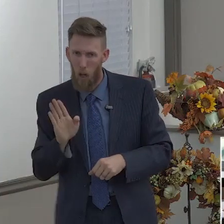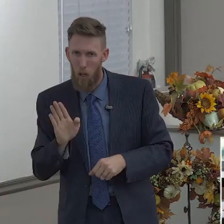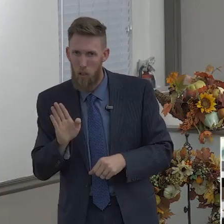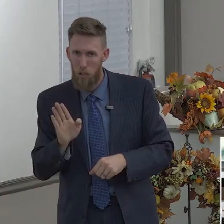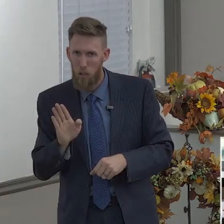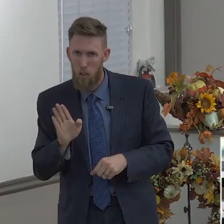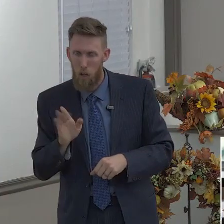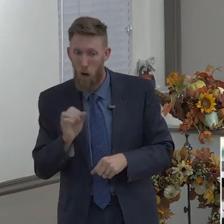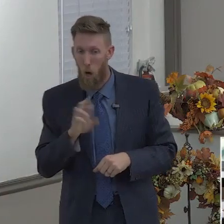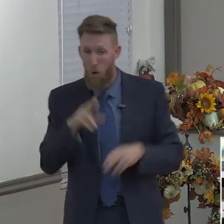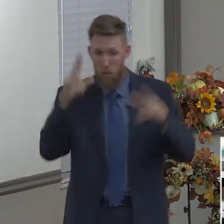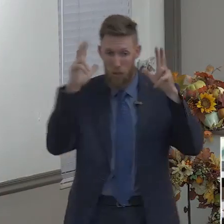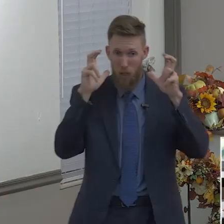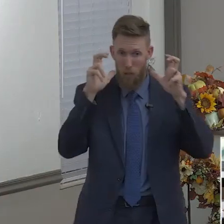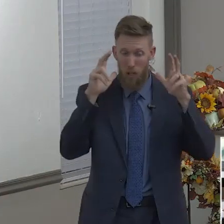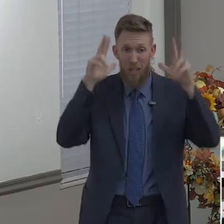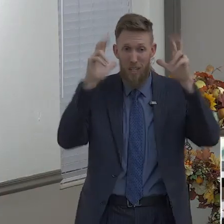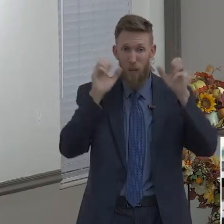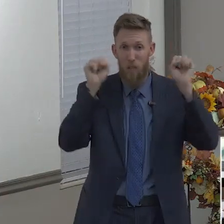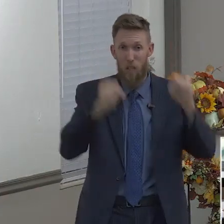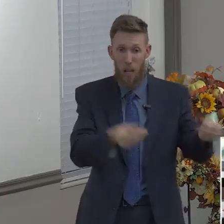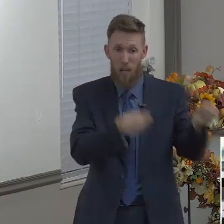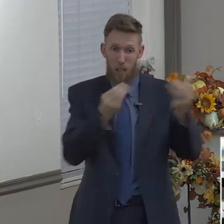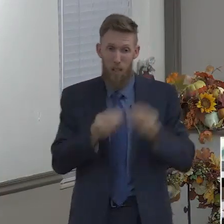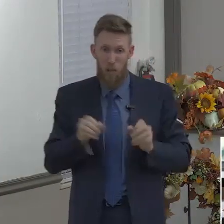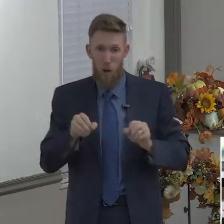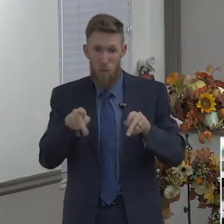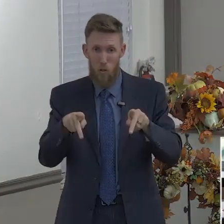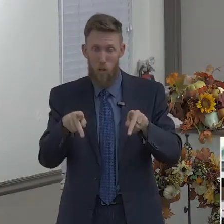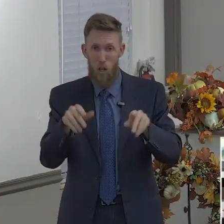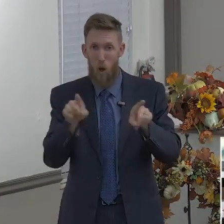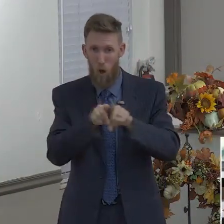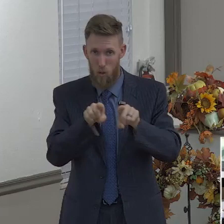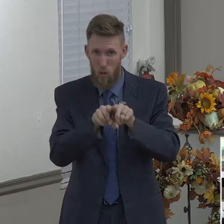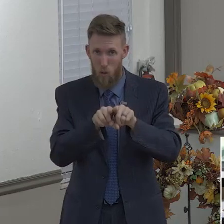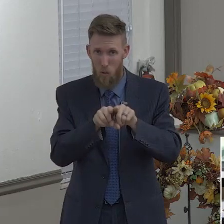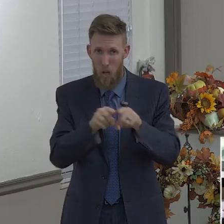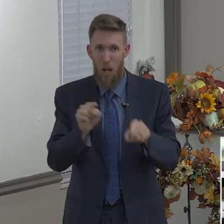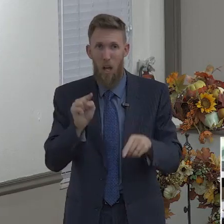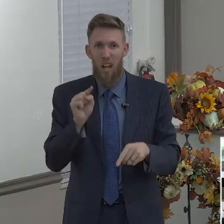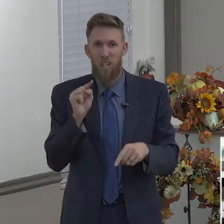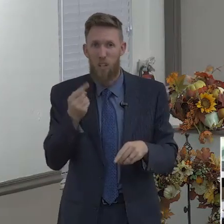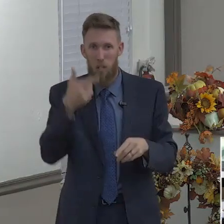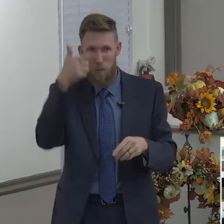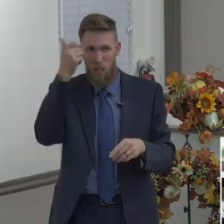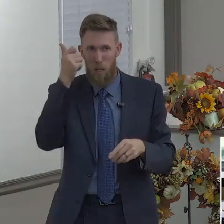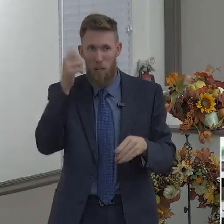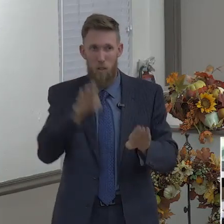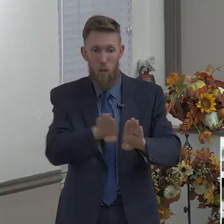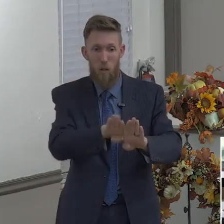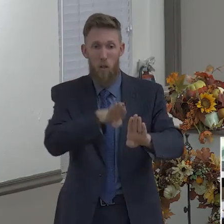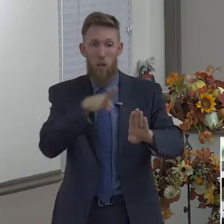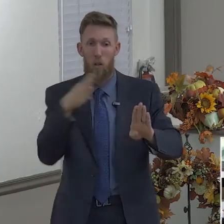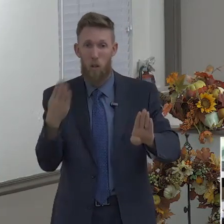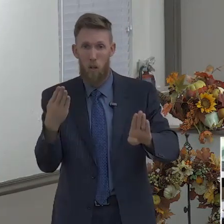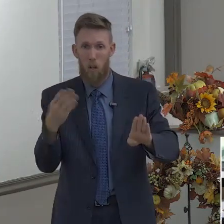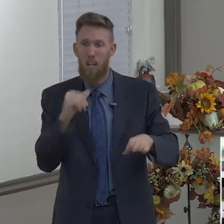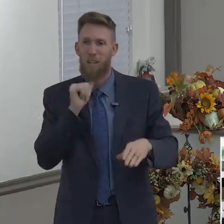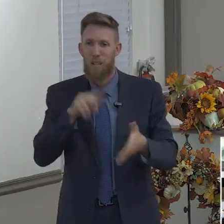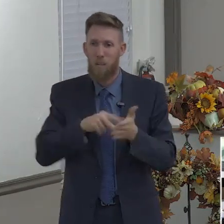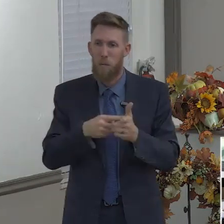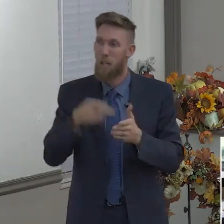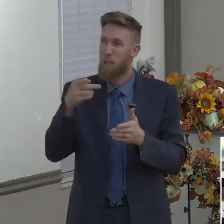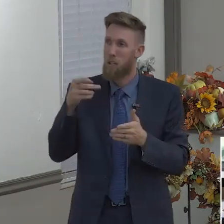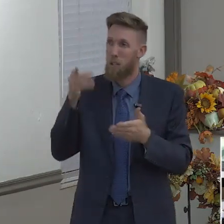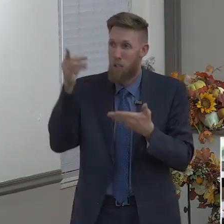open doors too. Just because there's an open door doesn't mean God wants you to walk through it. So that's where the wise counsels